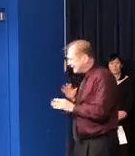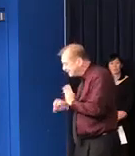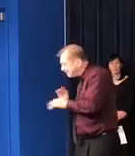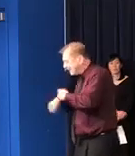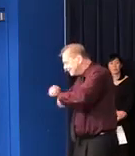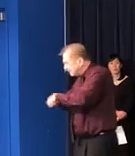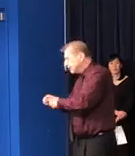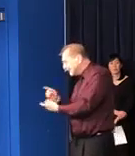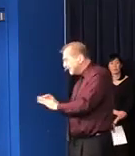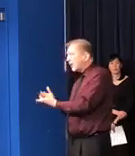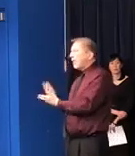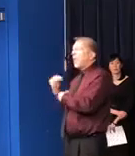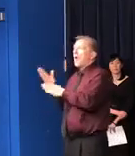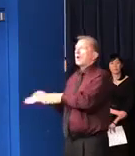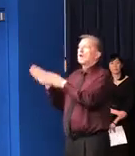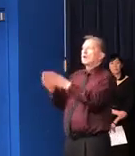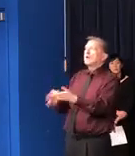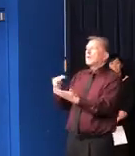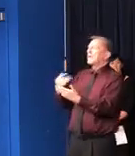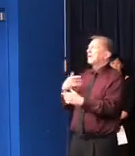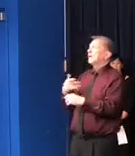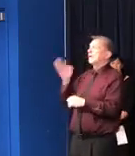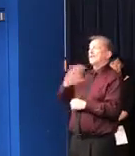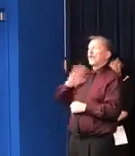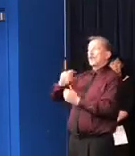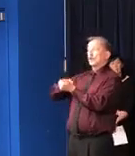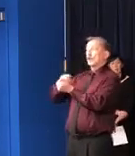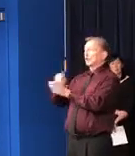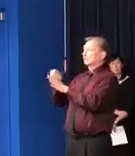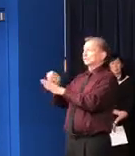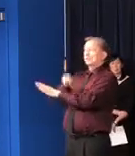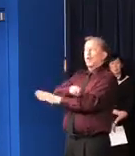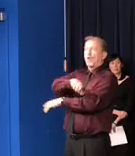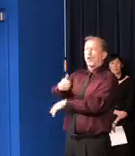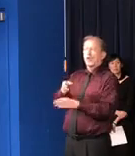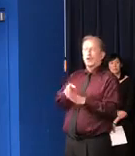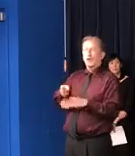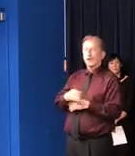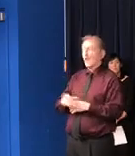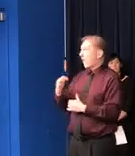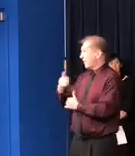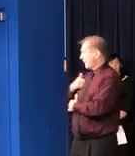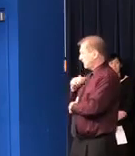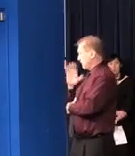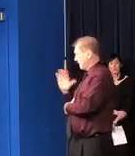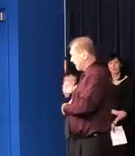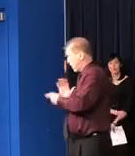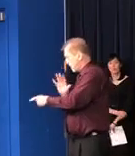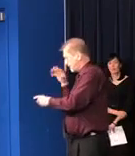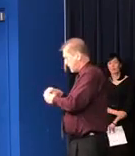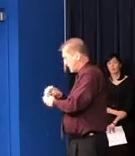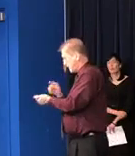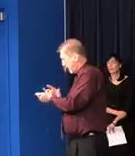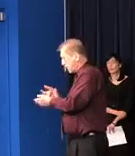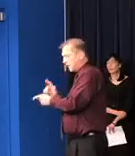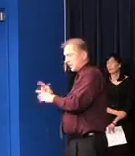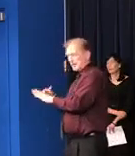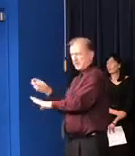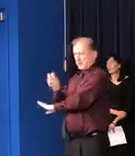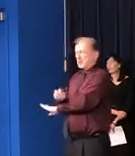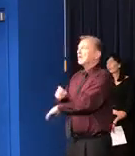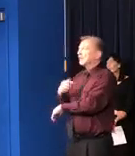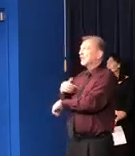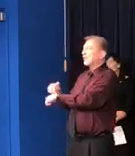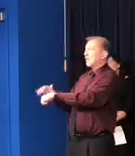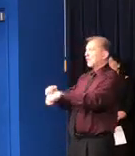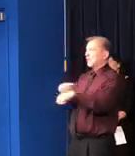You know, may have gone on to a different career, frankly, when they got back from the military. We need those people to be called up to service. Okay, we've